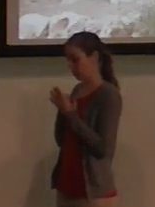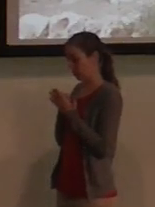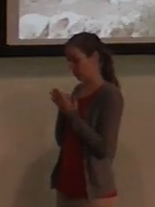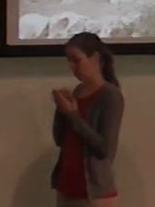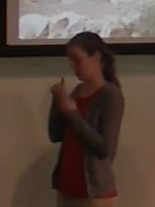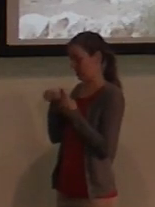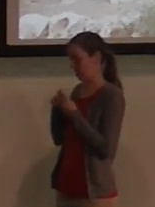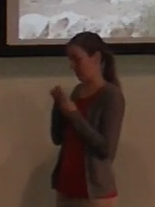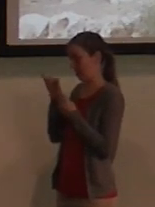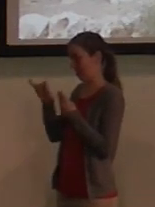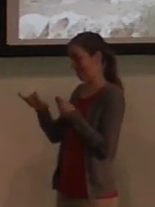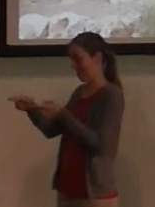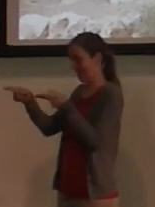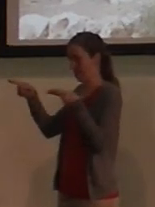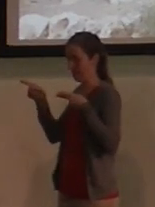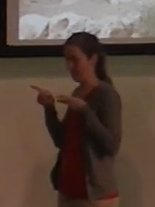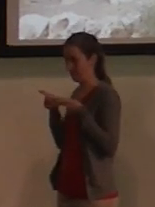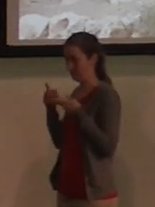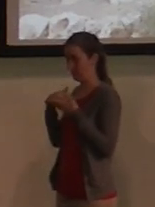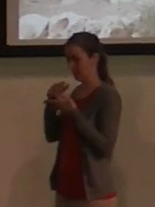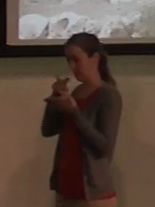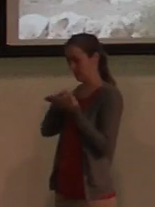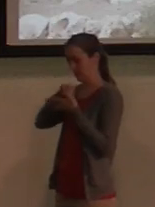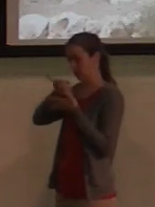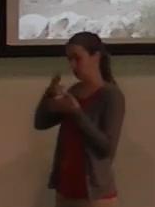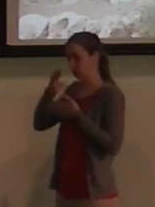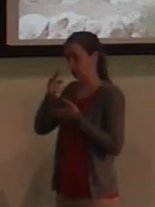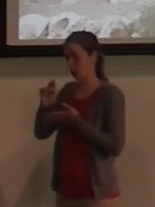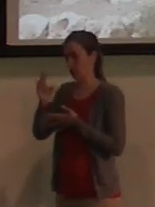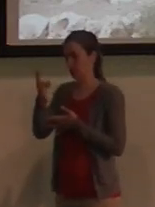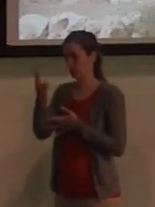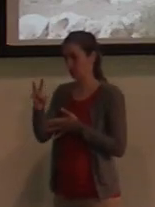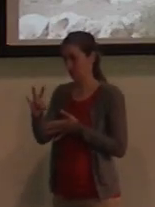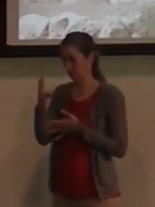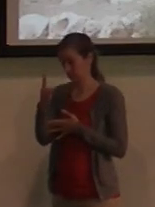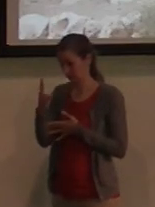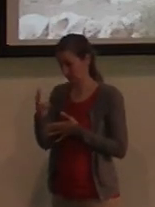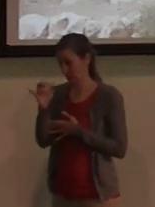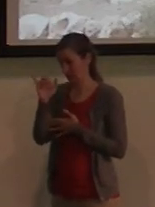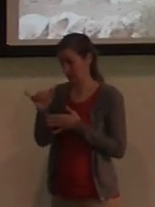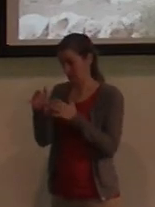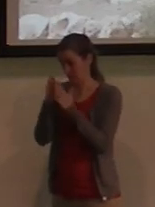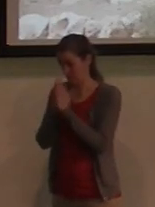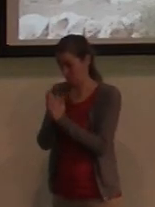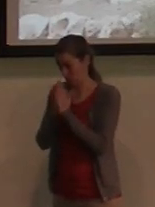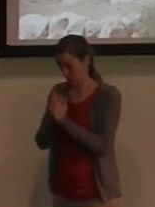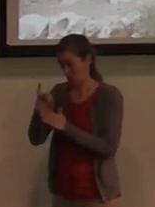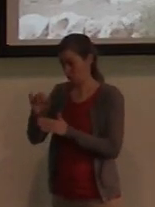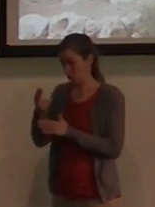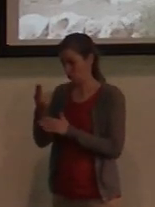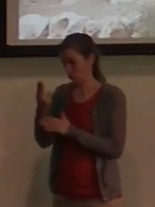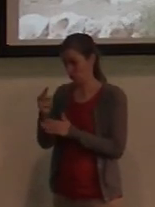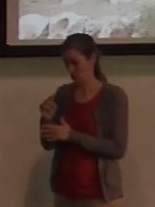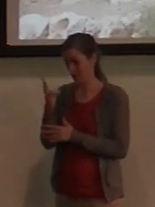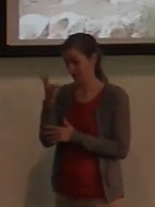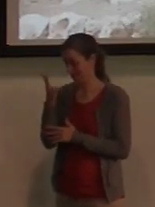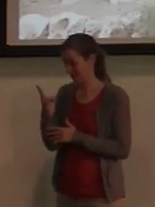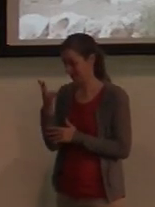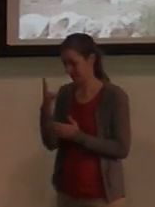And then as I'm reading John chapter 17, I'm reading through that whole prayer in John chapter 17.